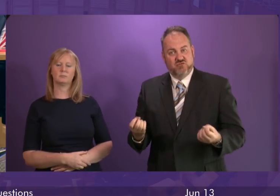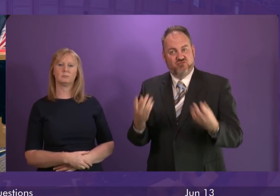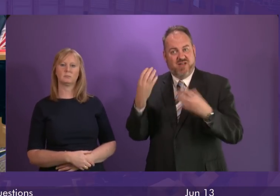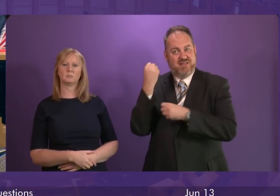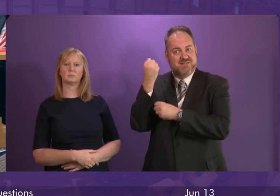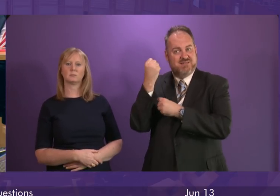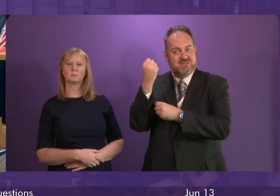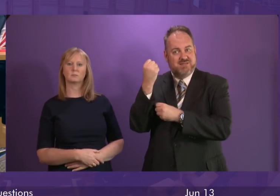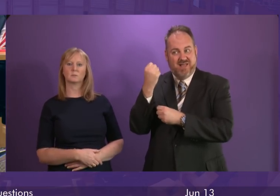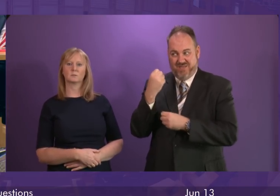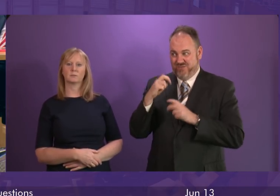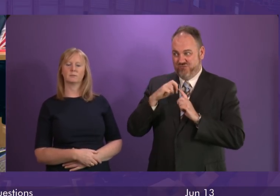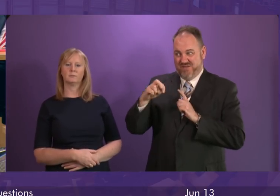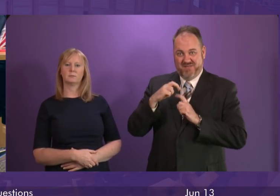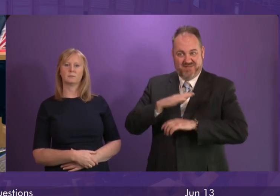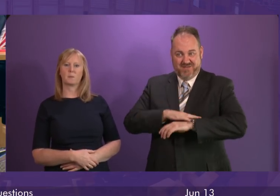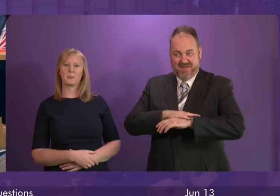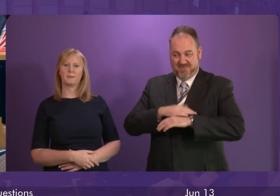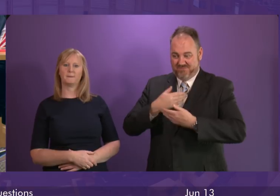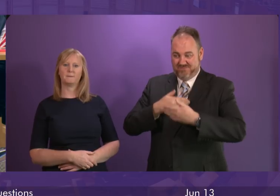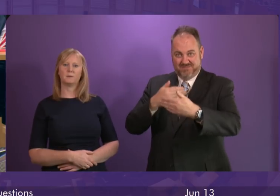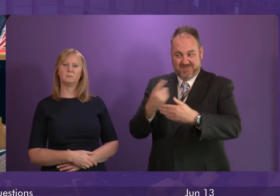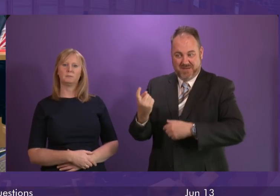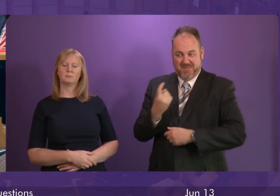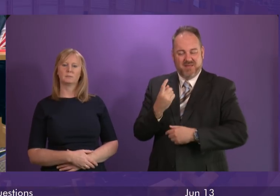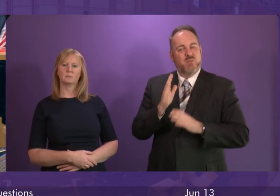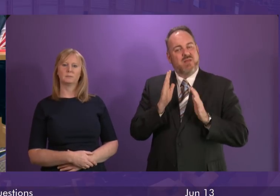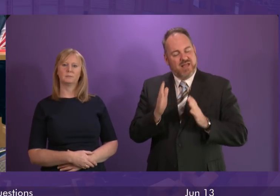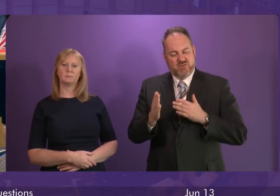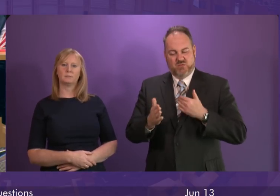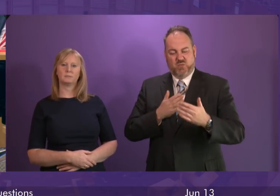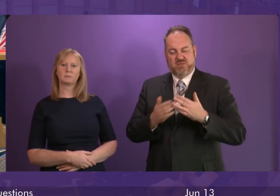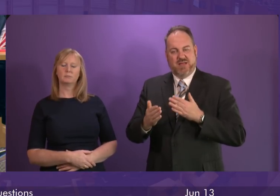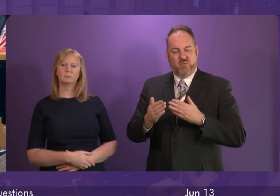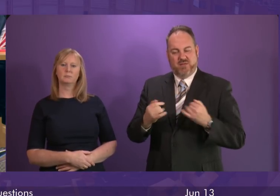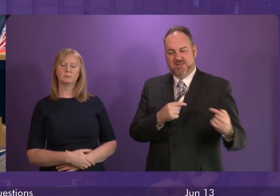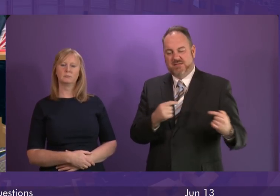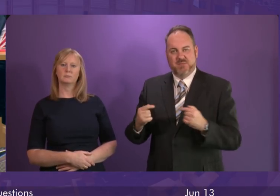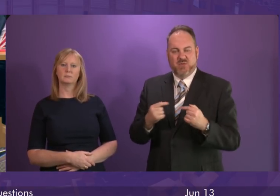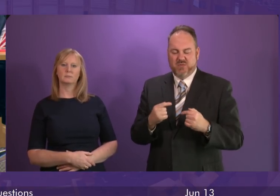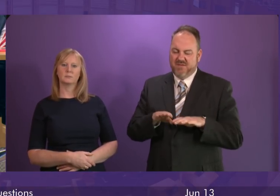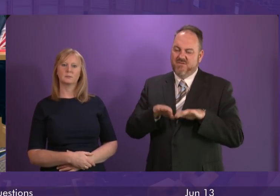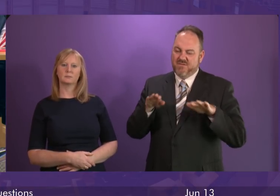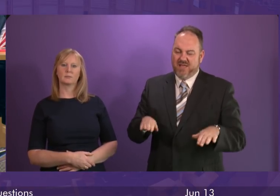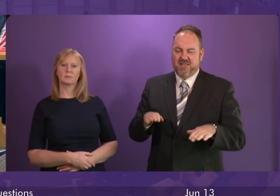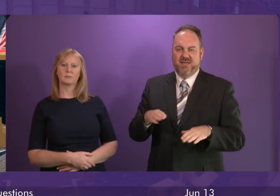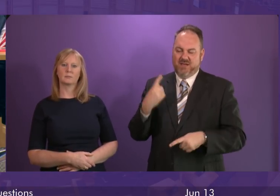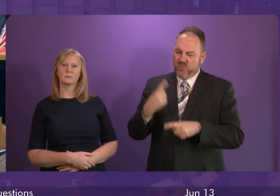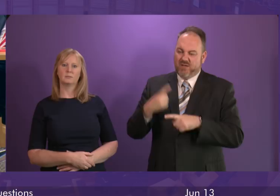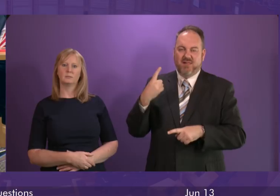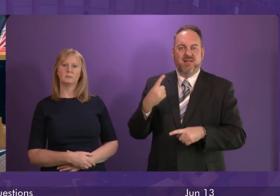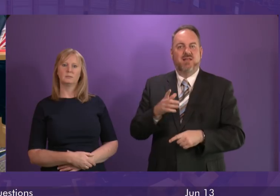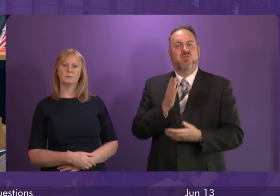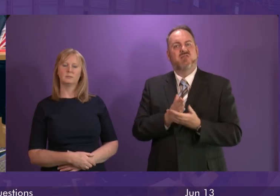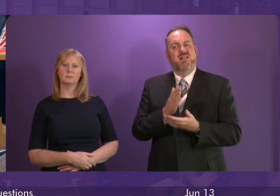upon us it is important this dispute is resolved fairly but quickly. can I ask for further information on how the government,